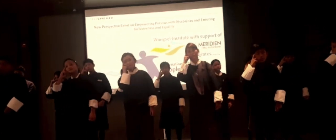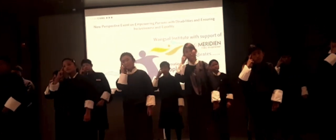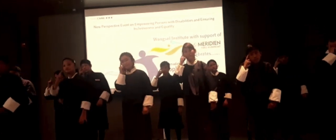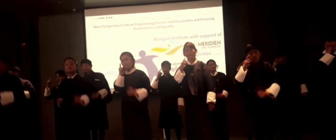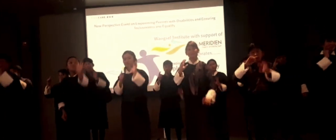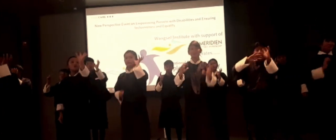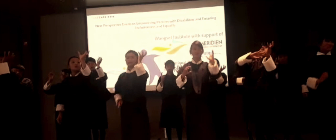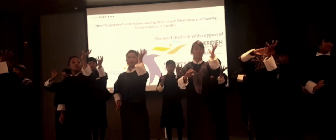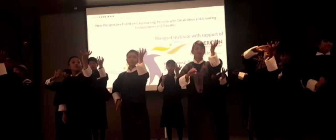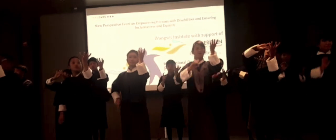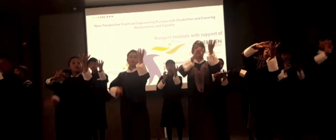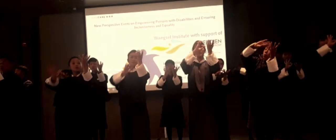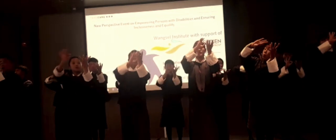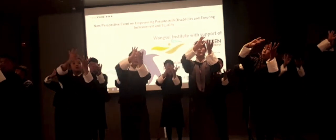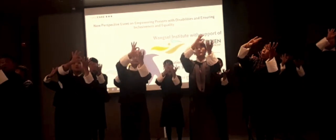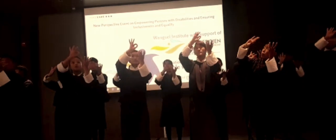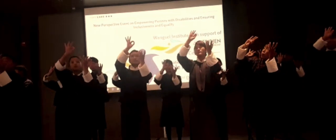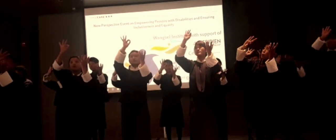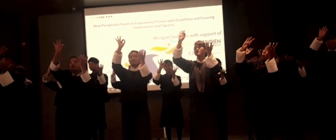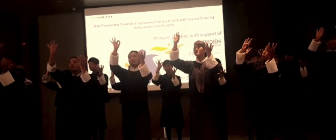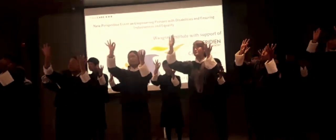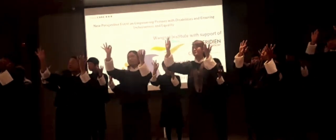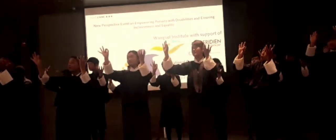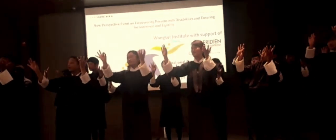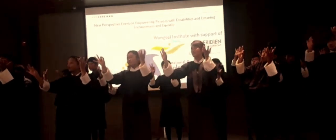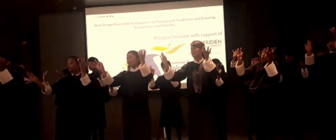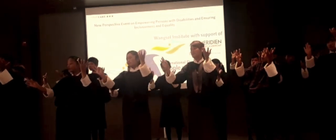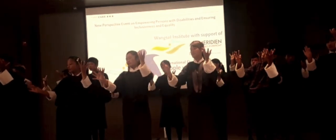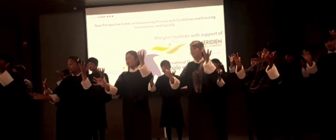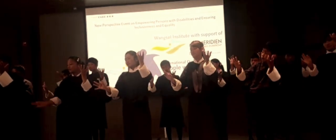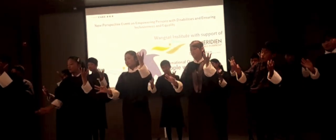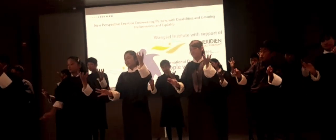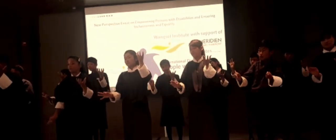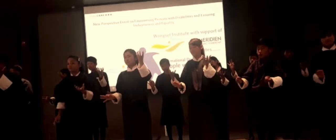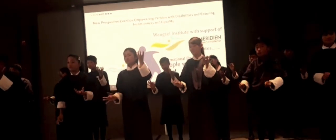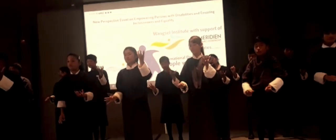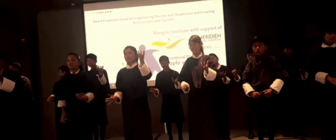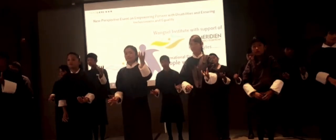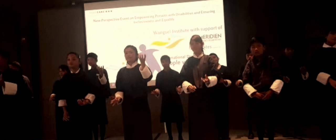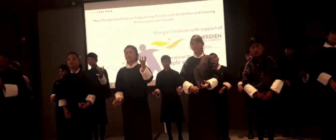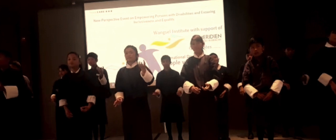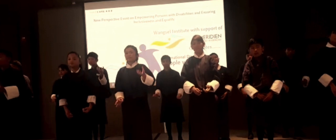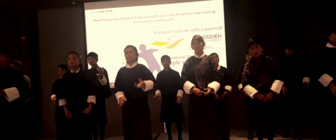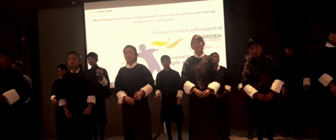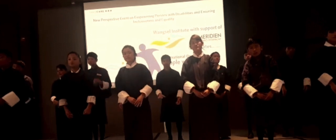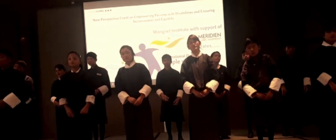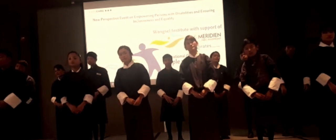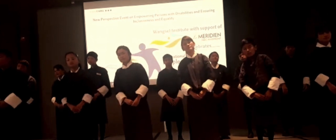wonderful world, the